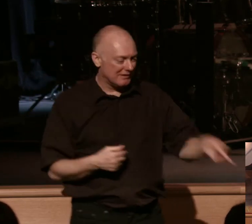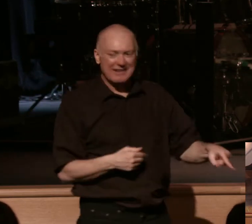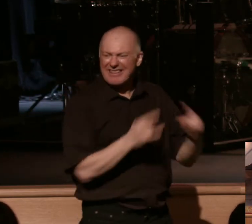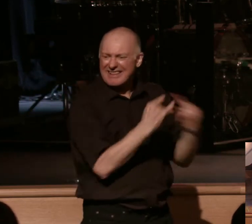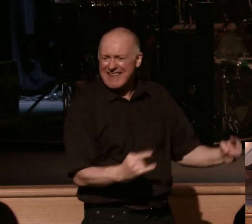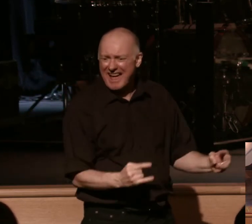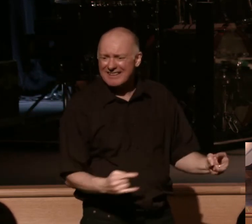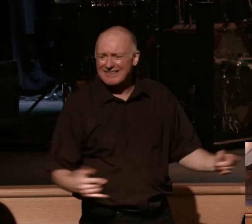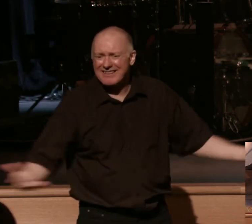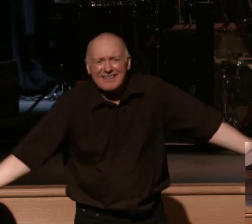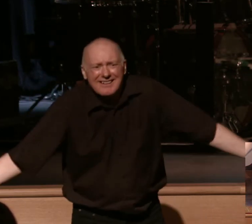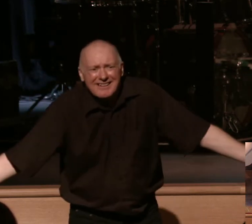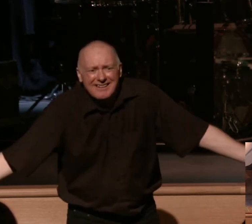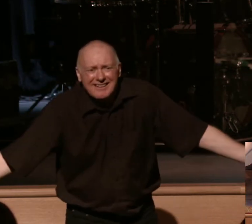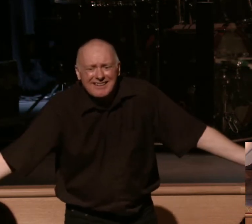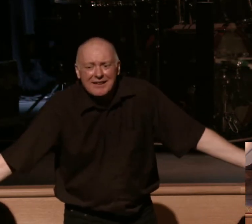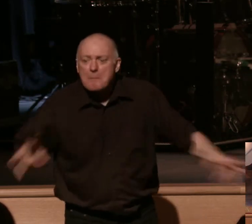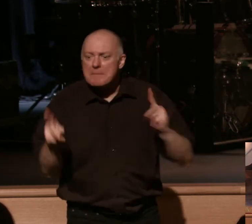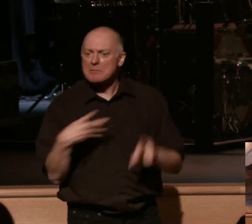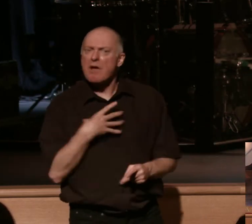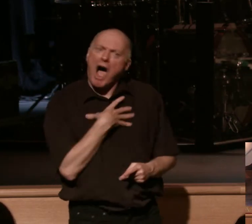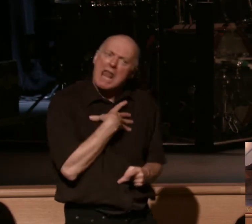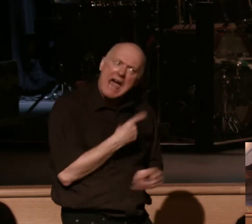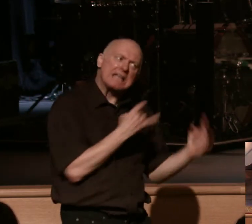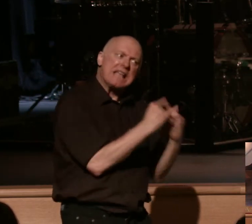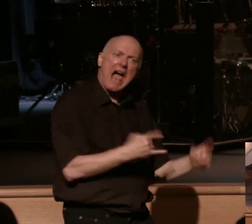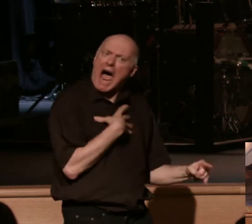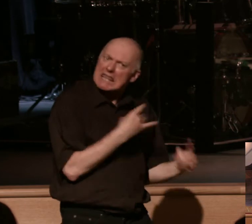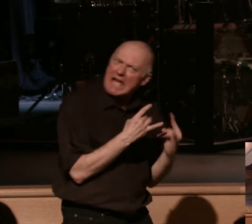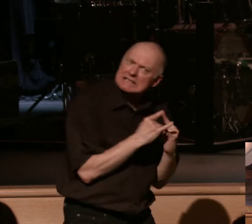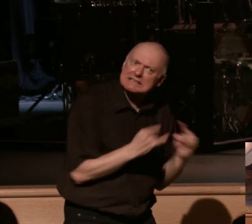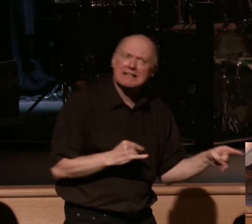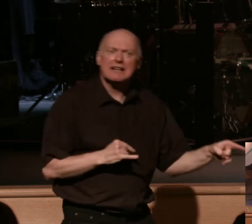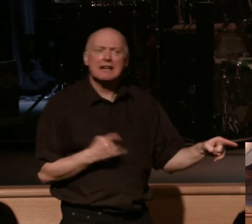This doesn't have much, but people say, but I like my tent. Look, I got a skylight, right?